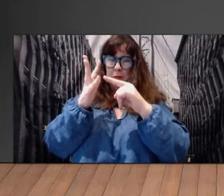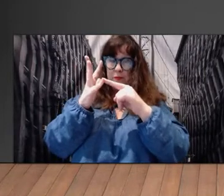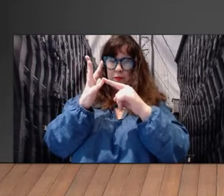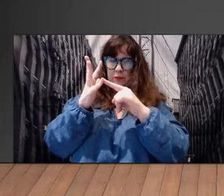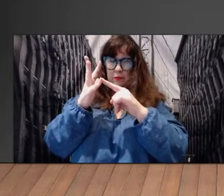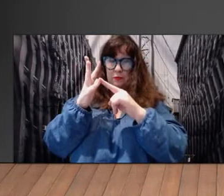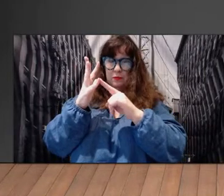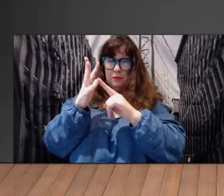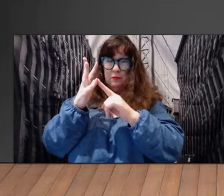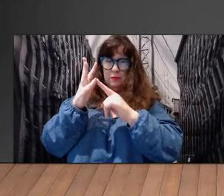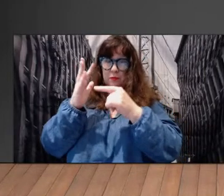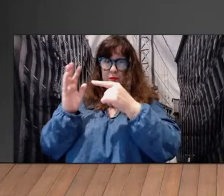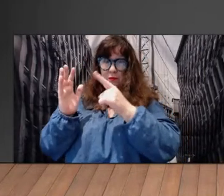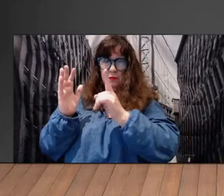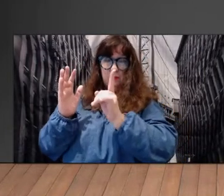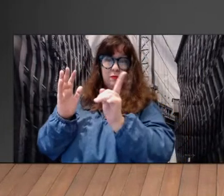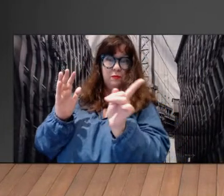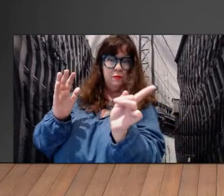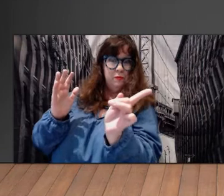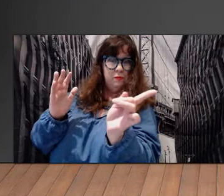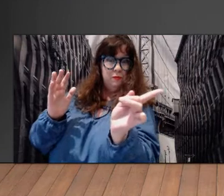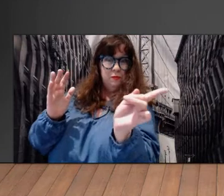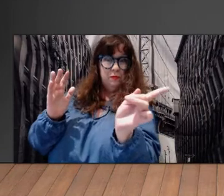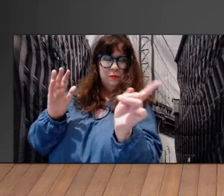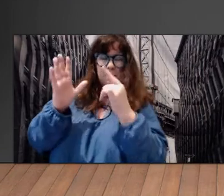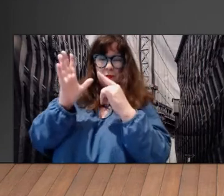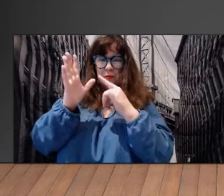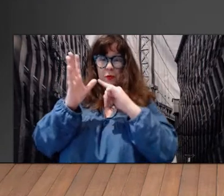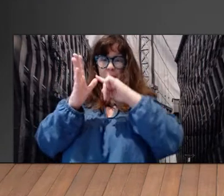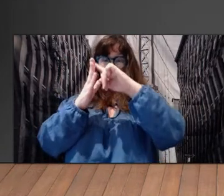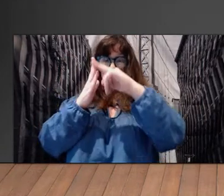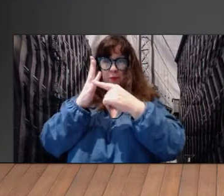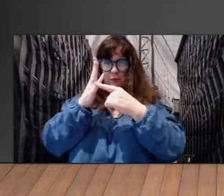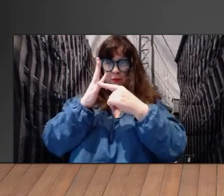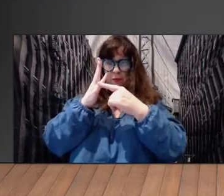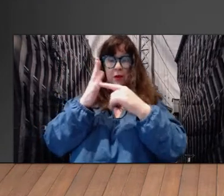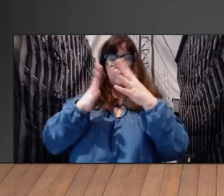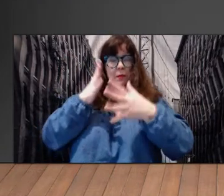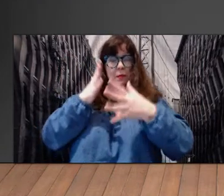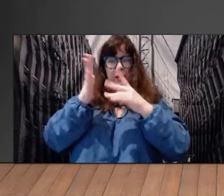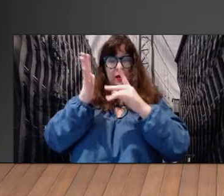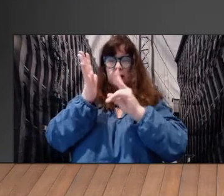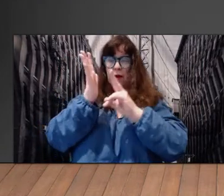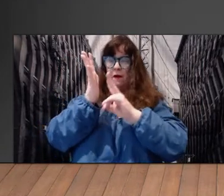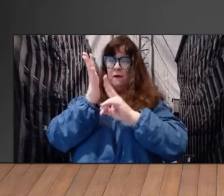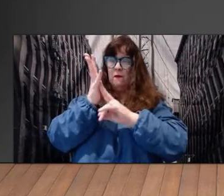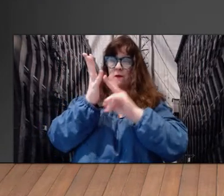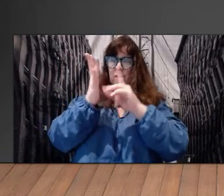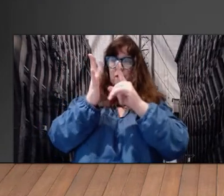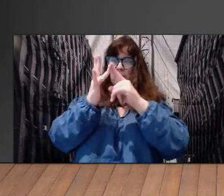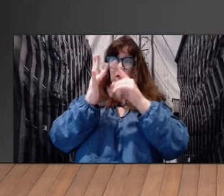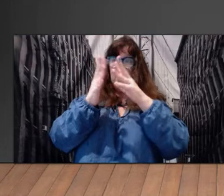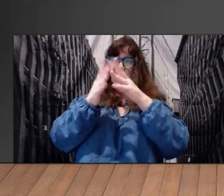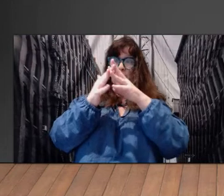E, I, O, U, over there, meaning